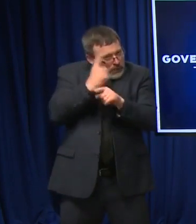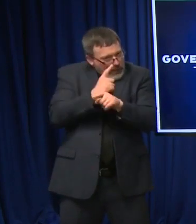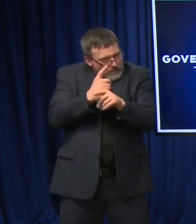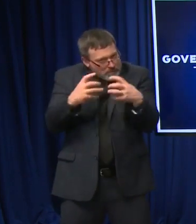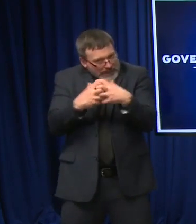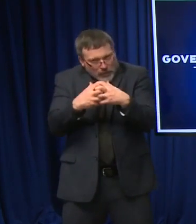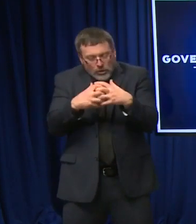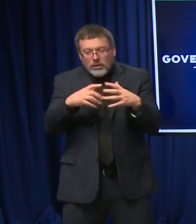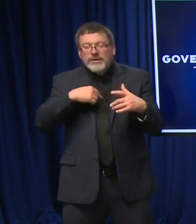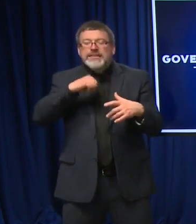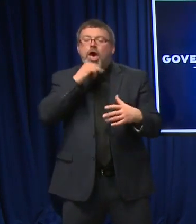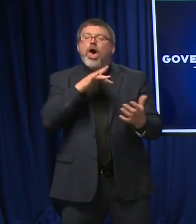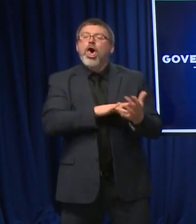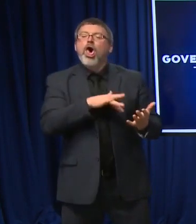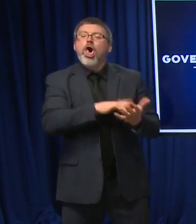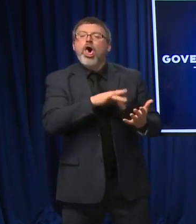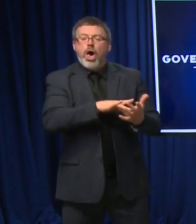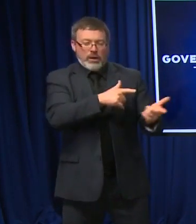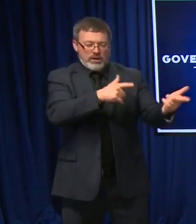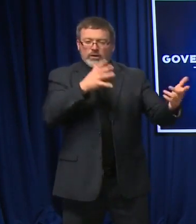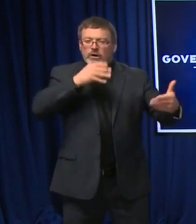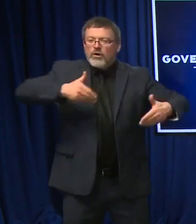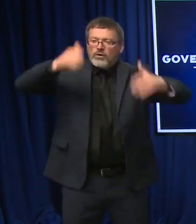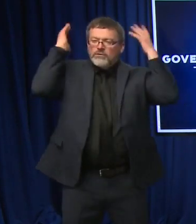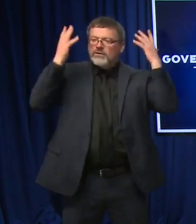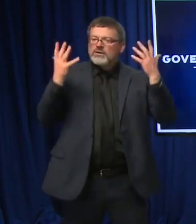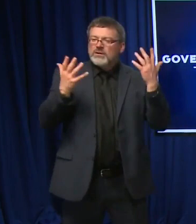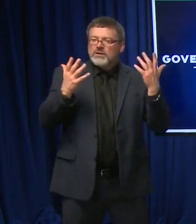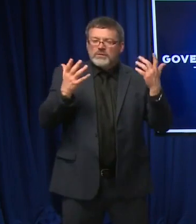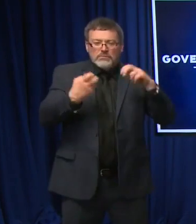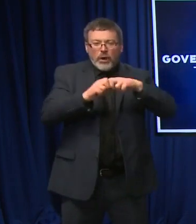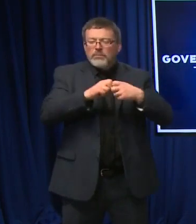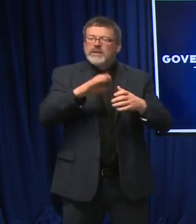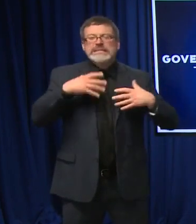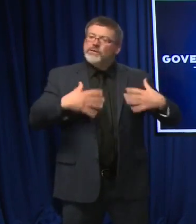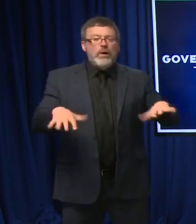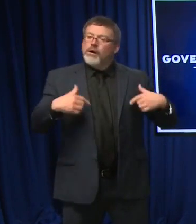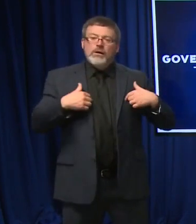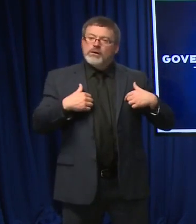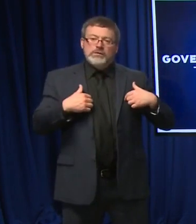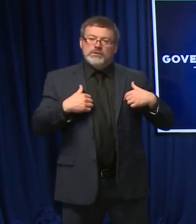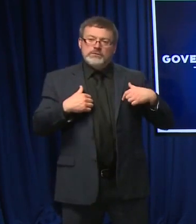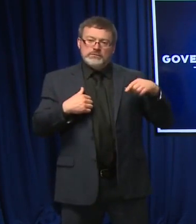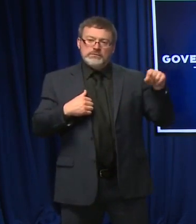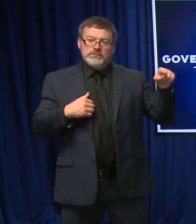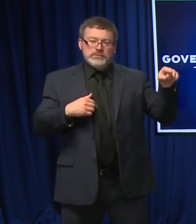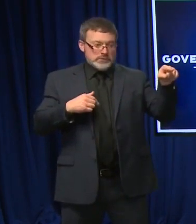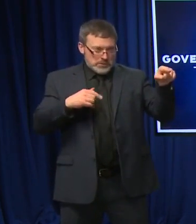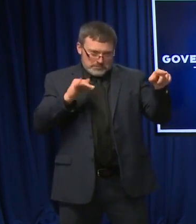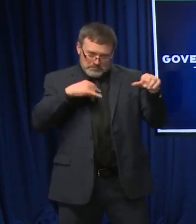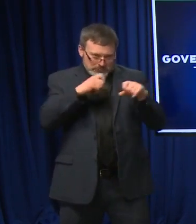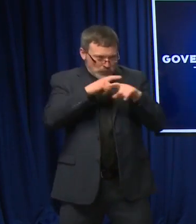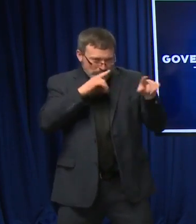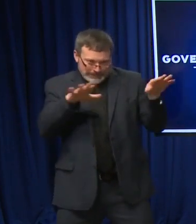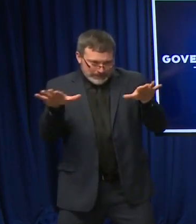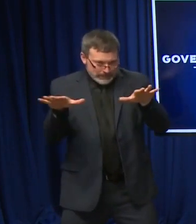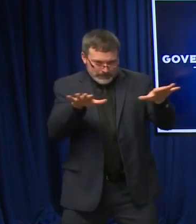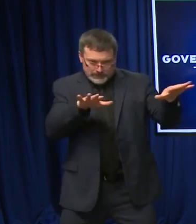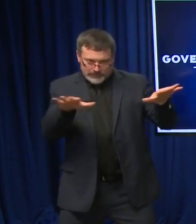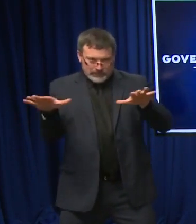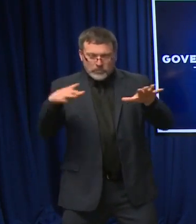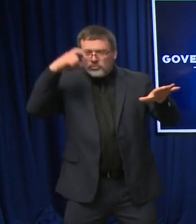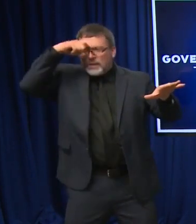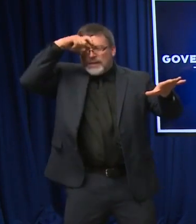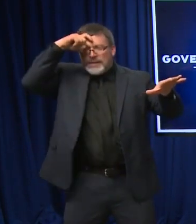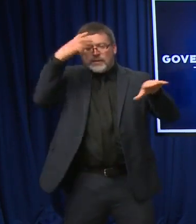allowing them to kind of engage with the hospitals to see what the need is and then marry together what the opportunity is. So if that does come to bear, we